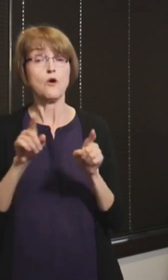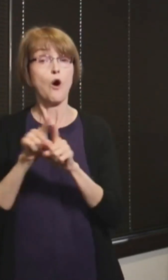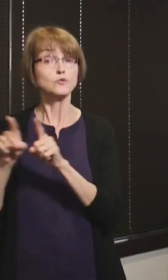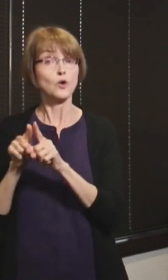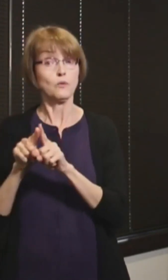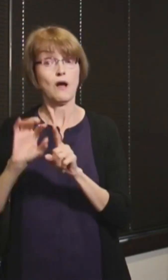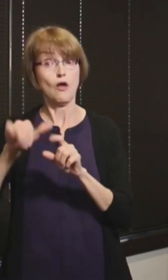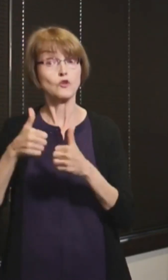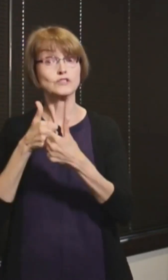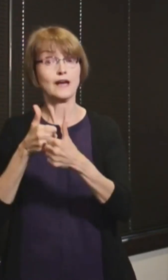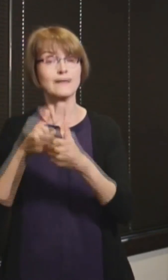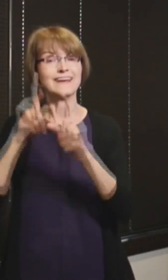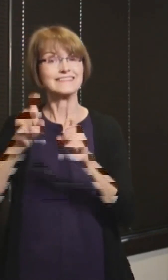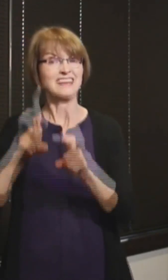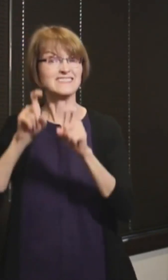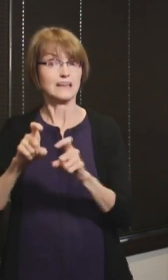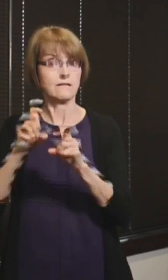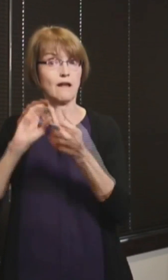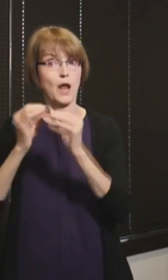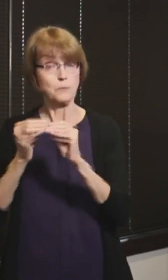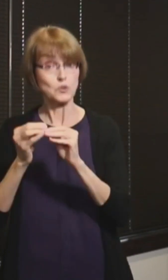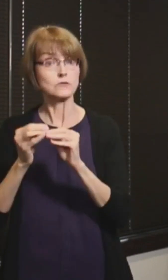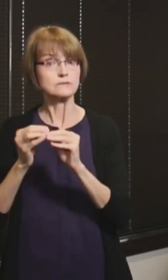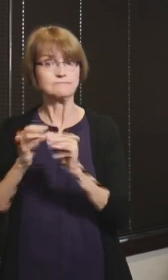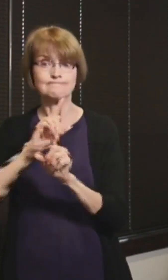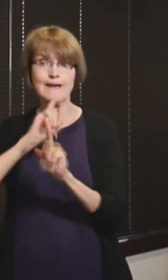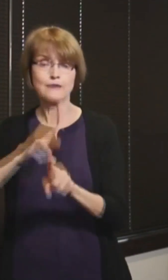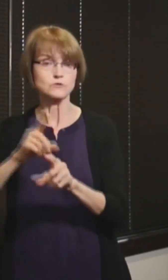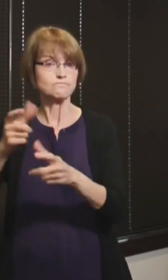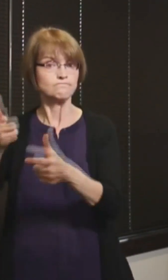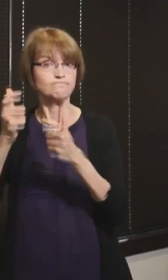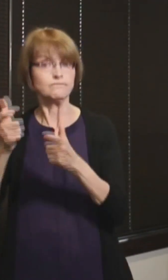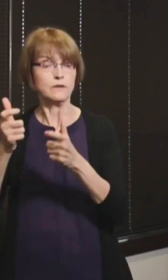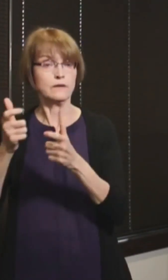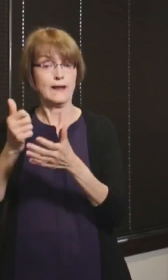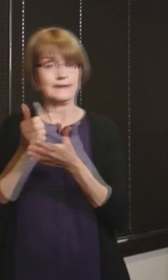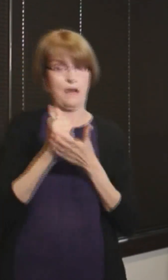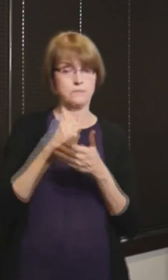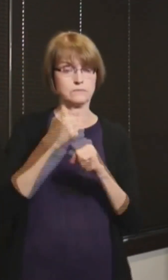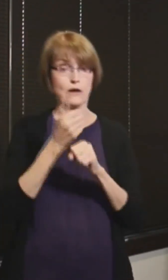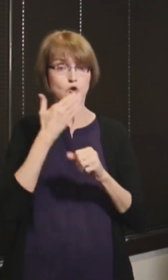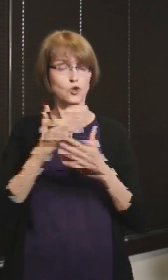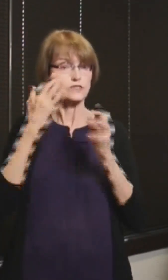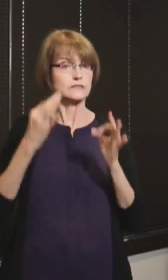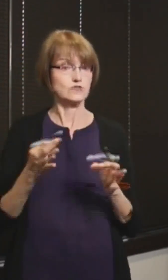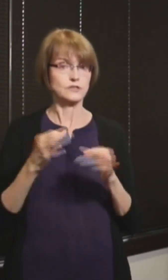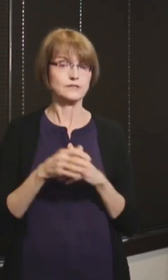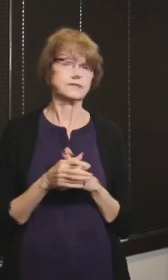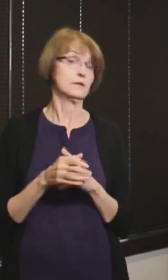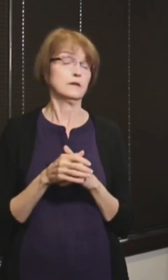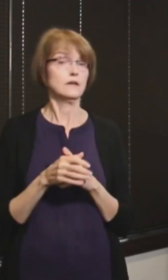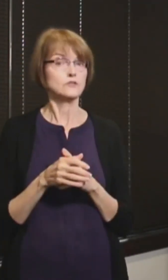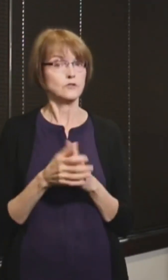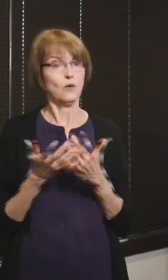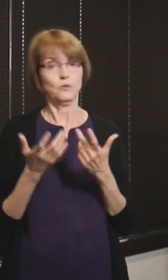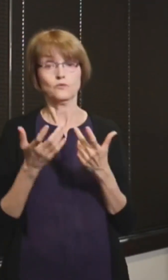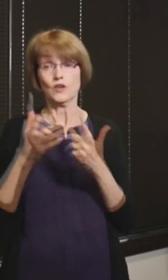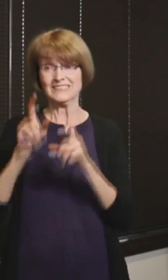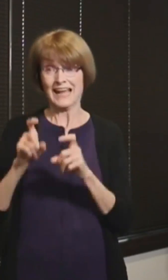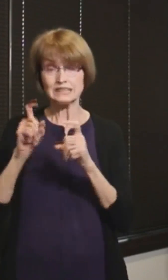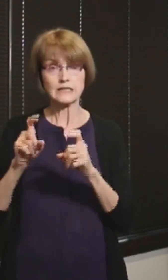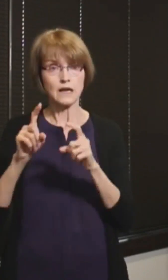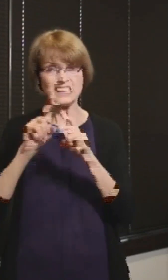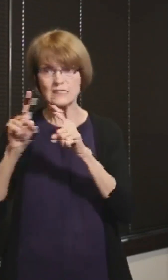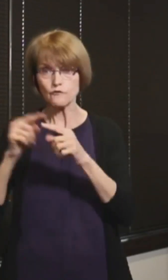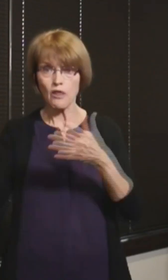and getting the testing data back in a timely manner to help drive policy decisions. So we look at multiple different data points on testing. We